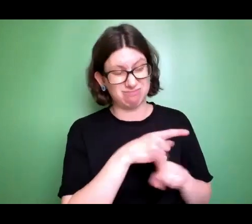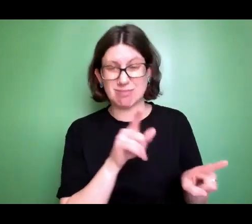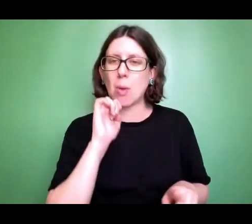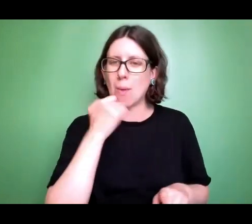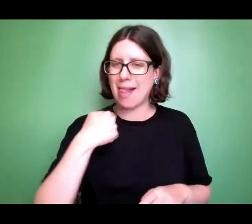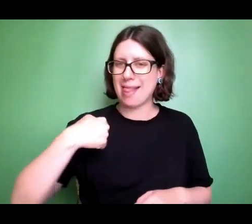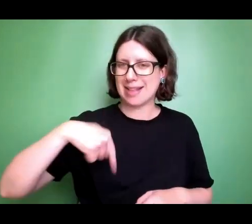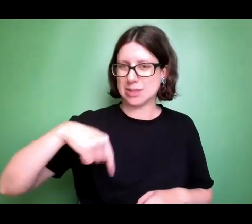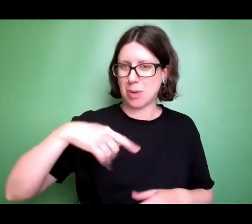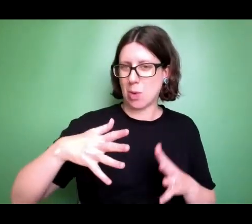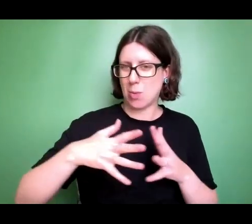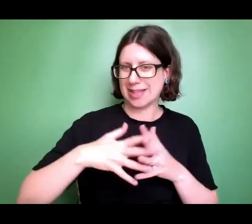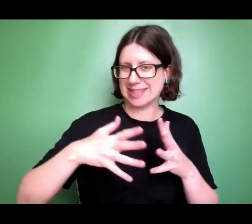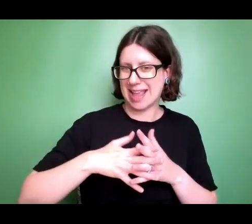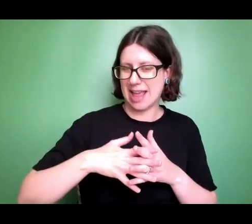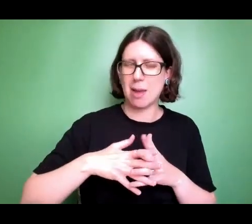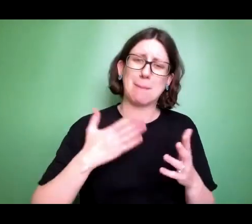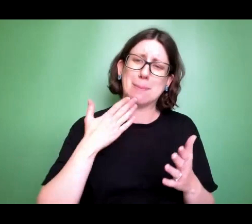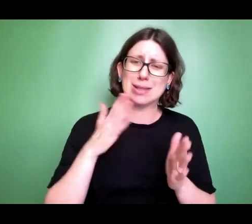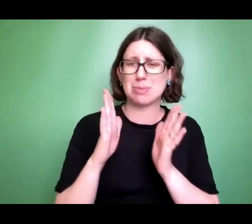So make sure you all pray for them to come.